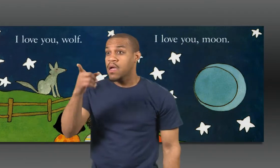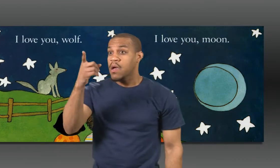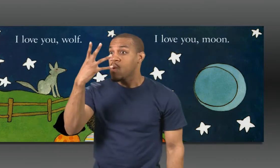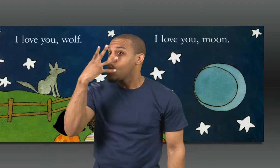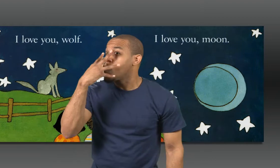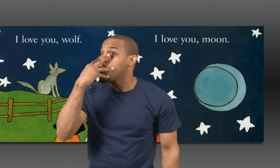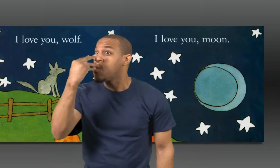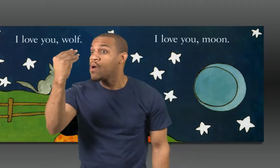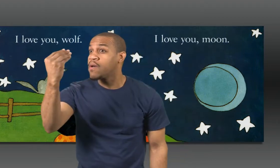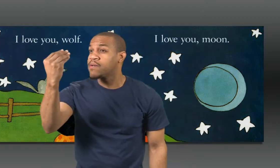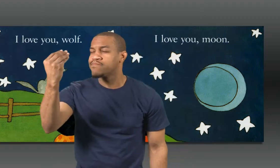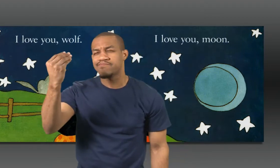I love you, Wolf.